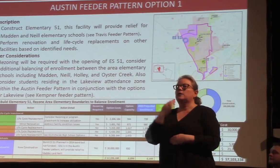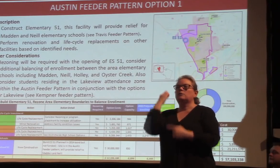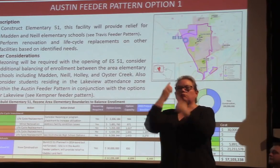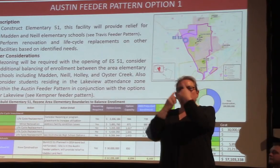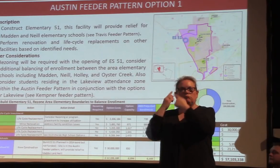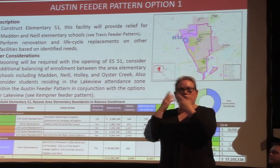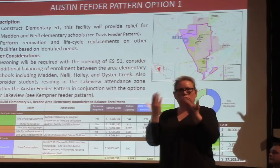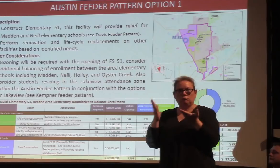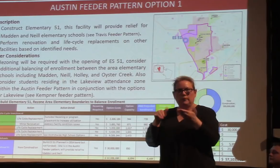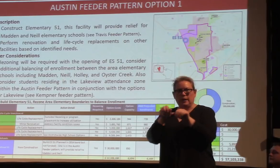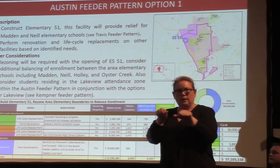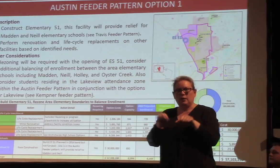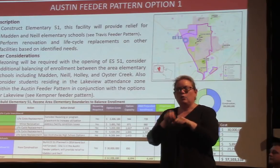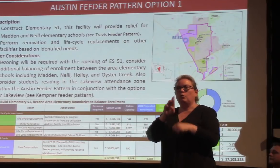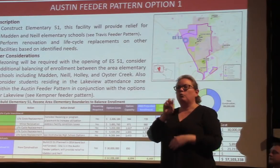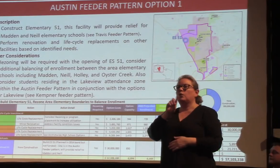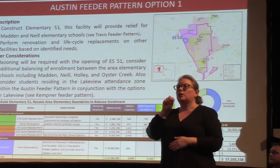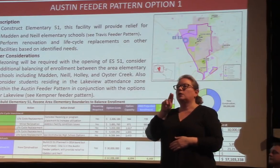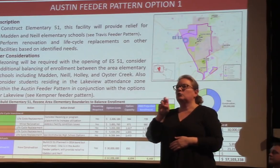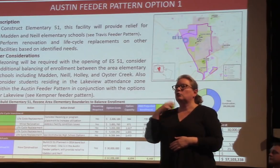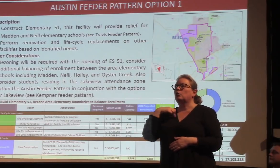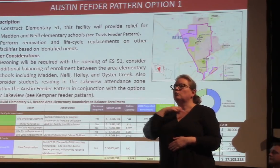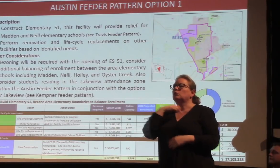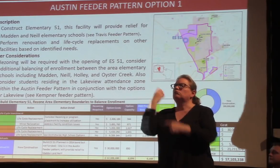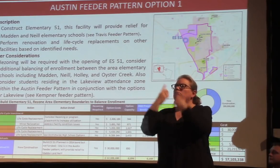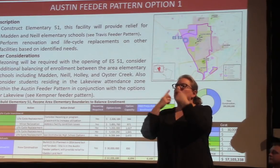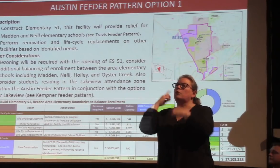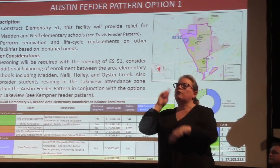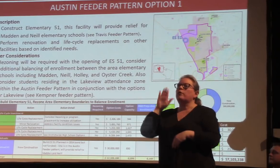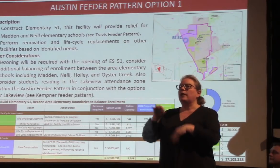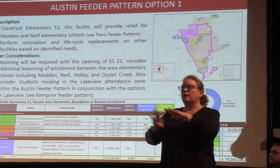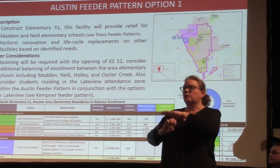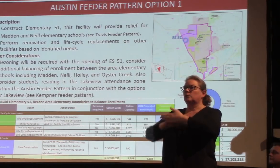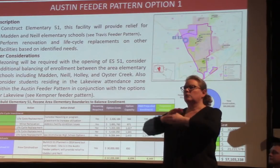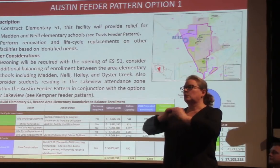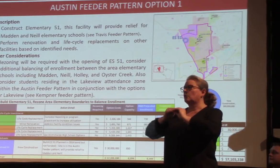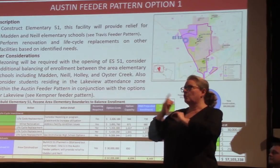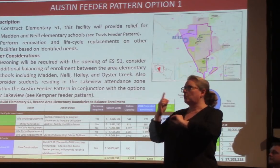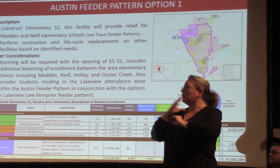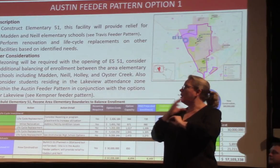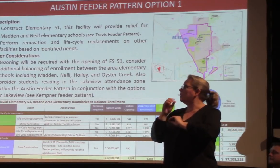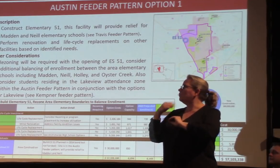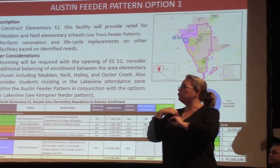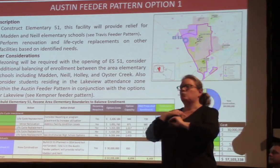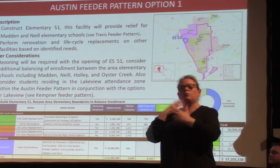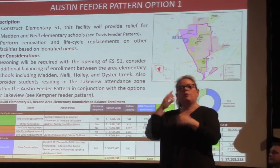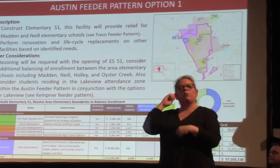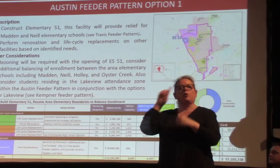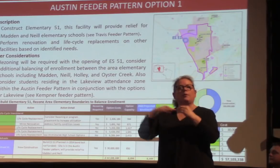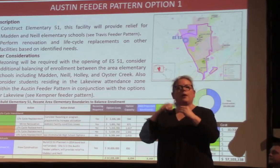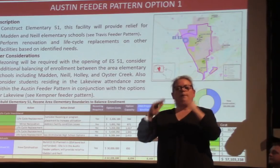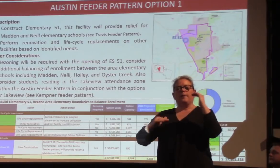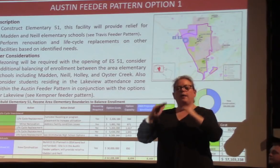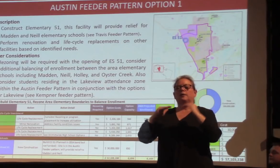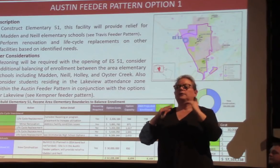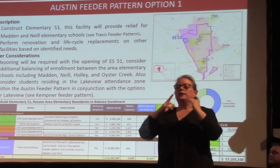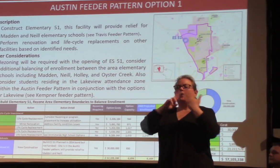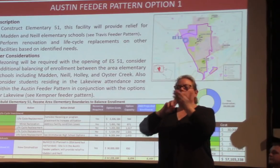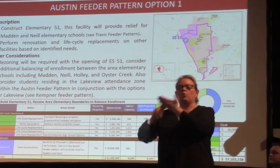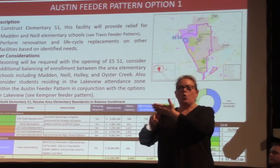will be required for the opening of Elementary 51. We also want to consider balancing enrollment between some of the other under-utilized schools in the area.